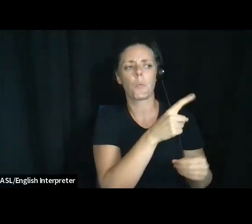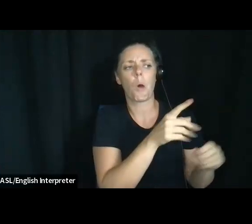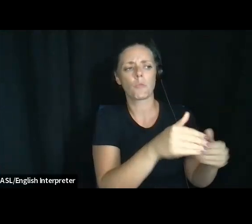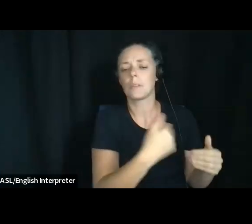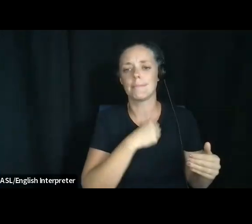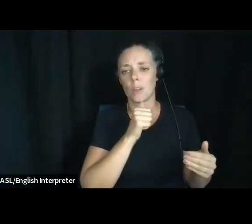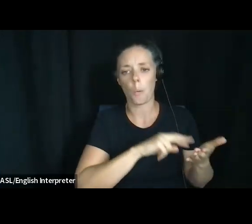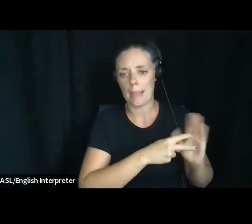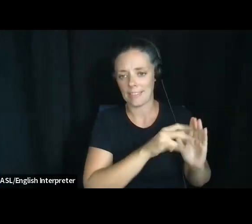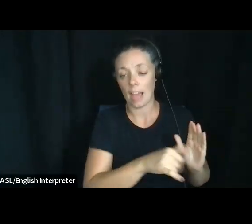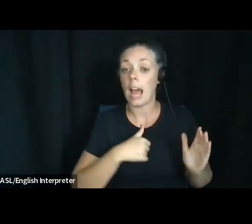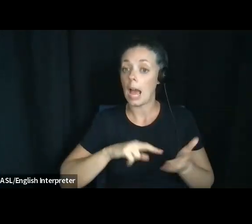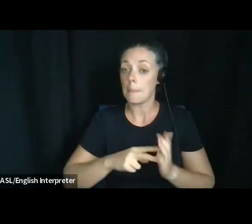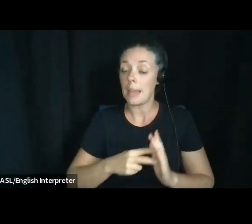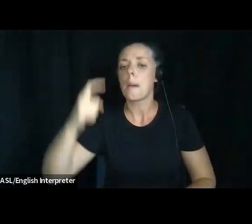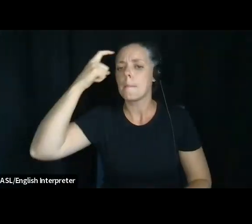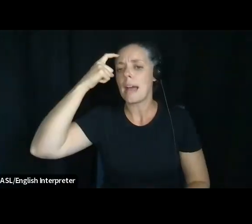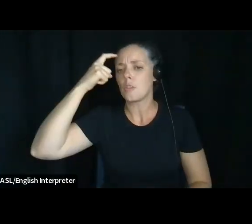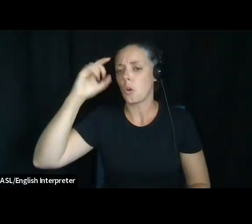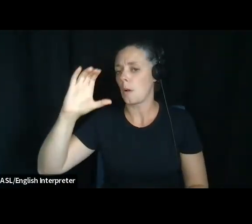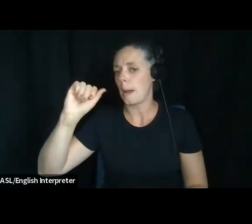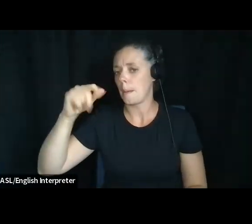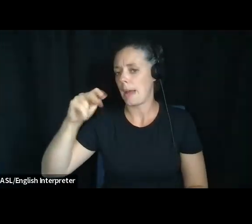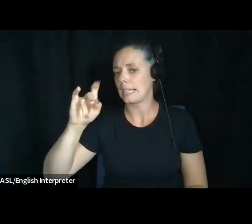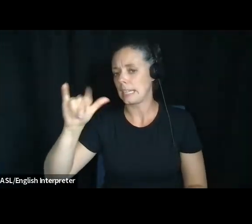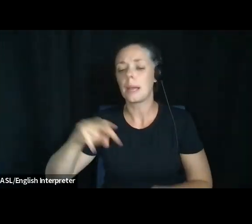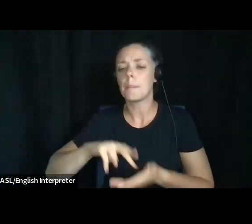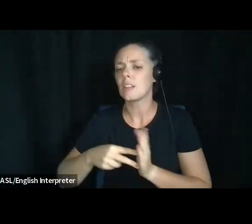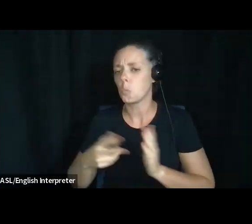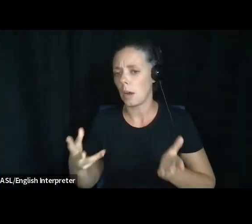talking about decision-making? Anybody want to step forward?